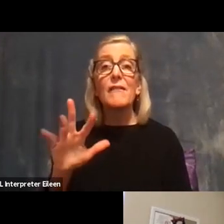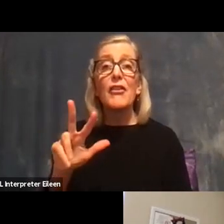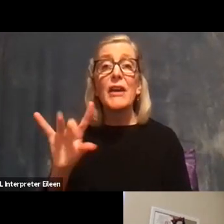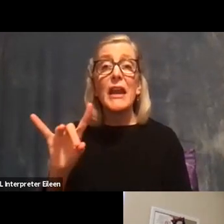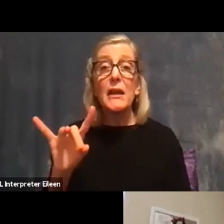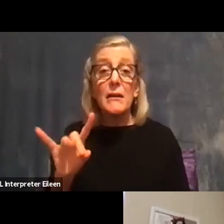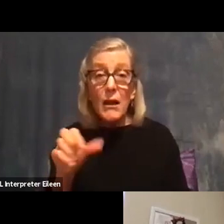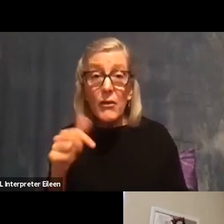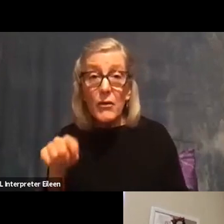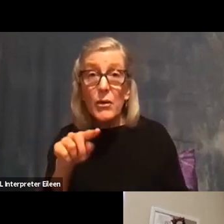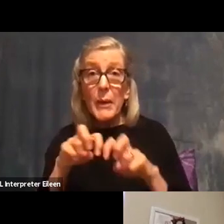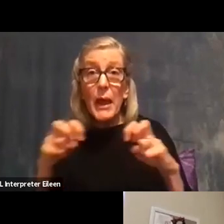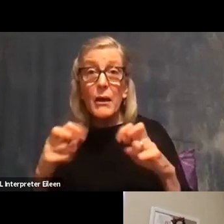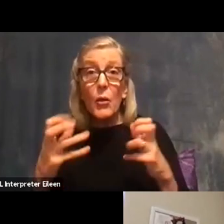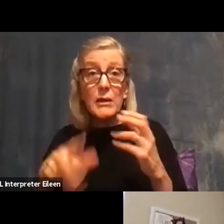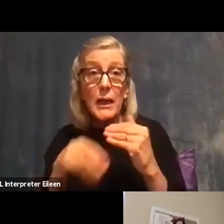to comment on that.